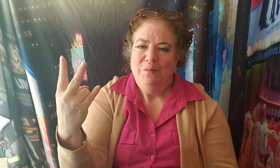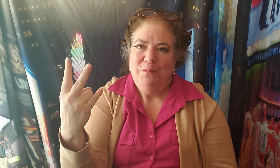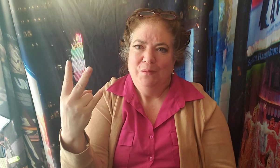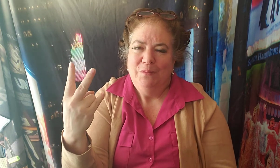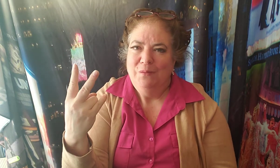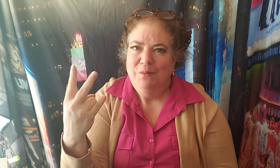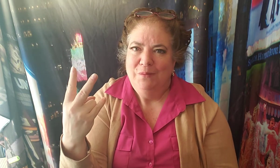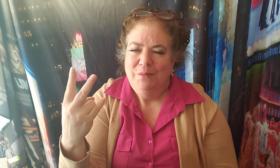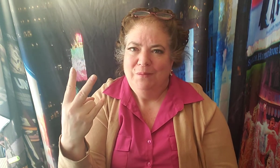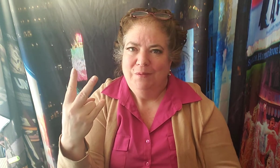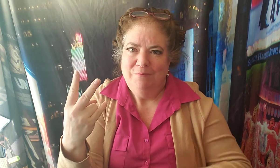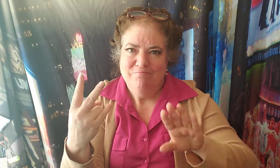Here we are